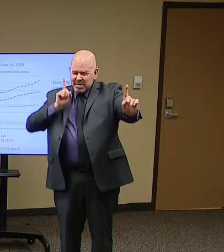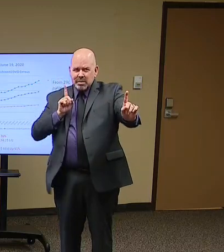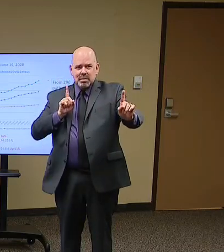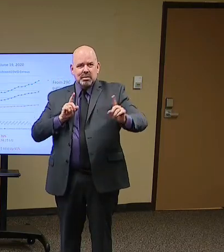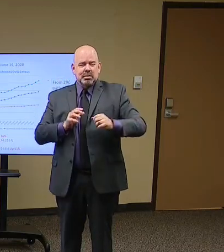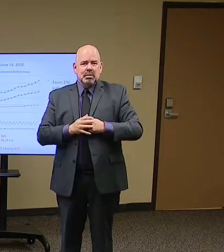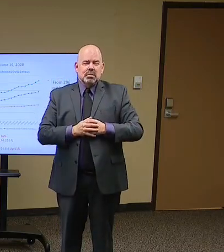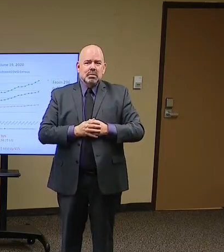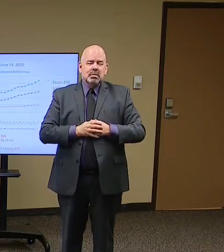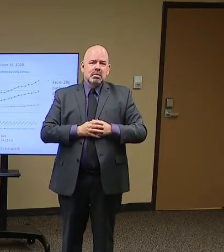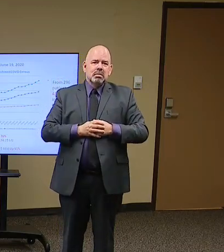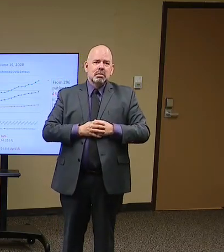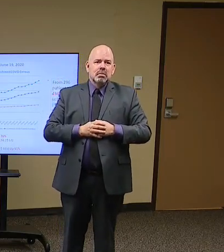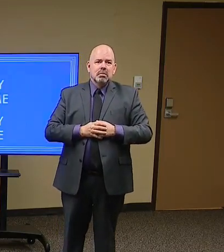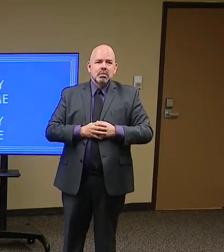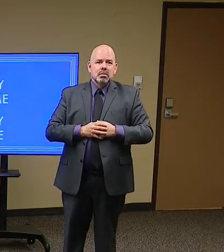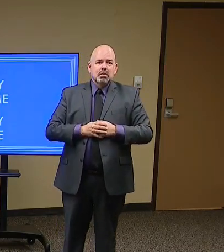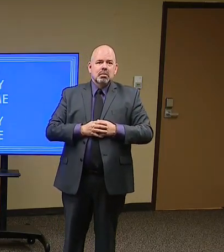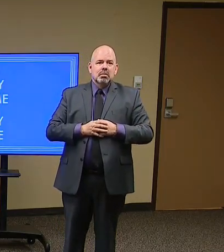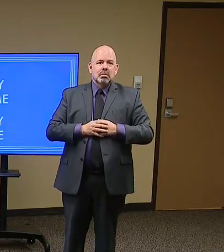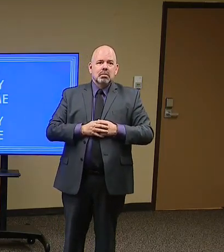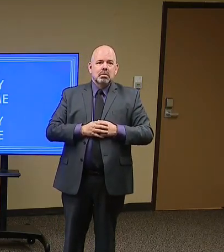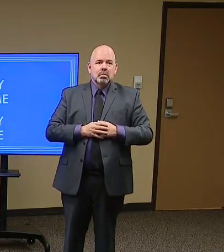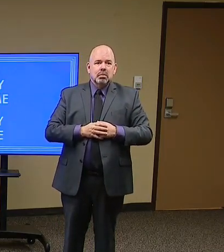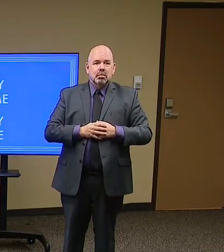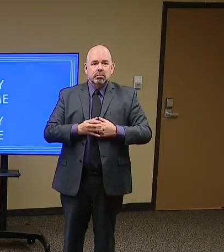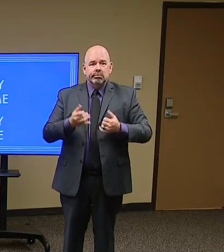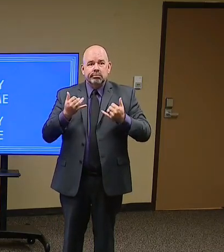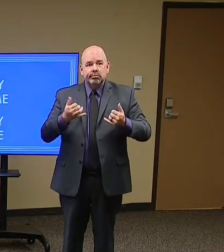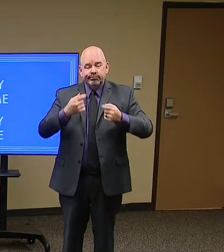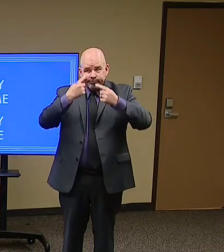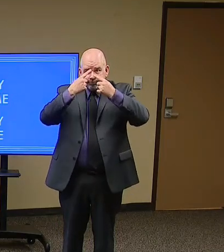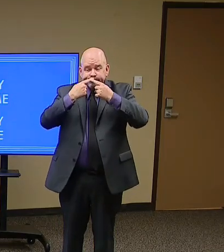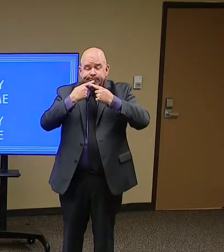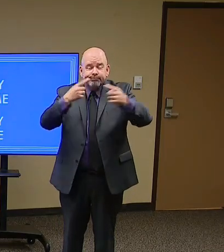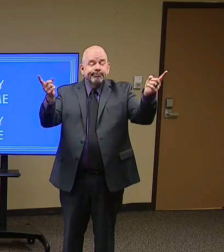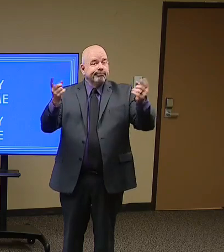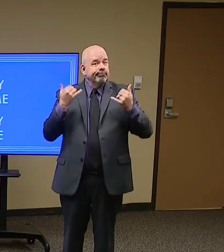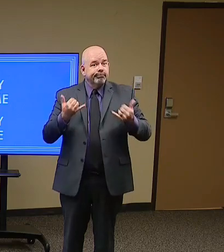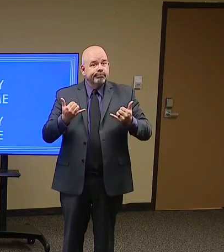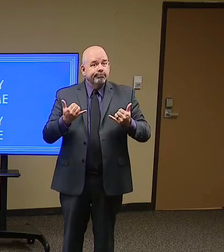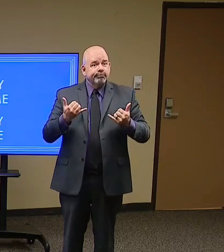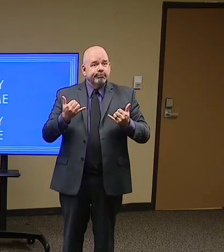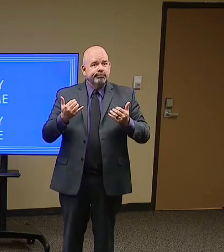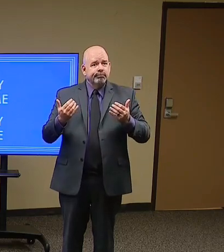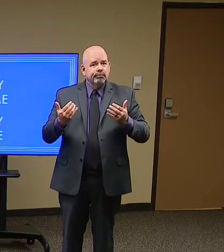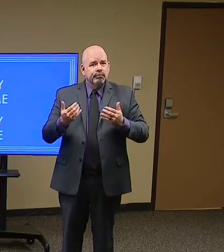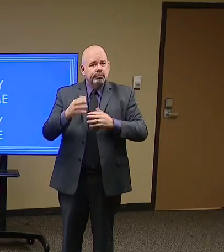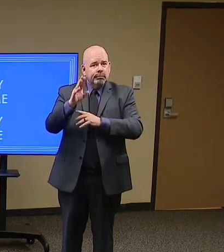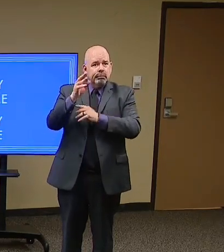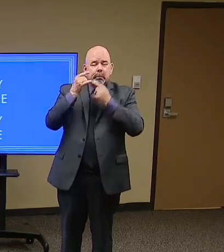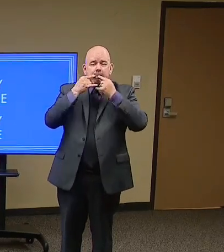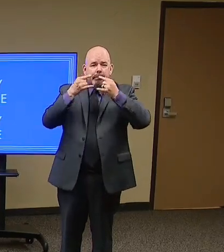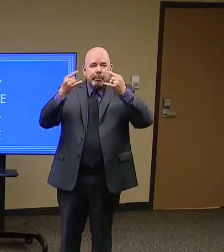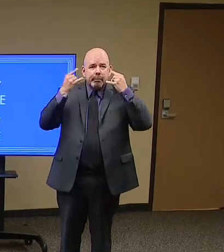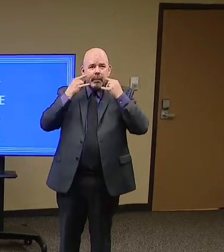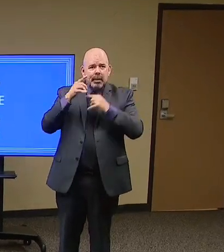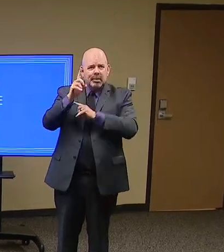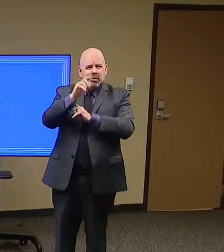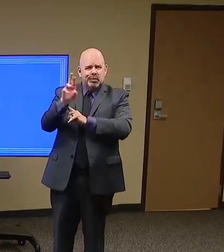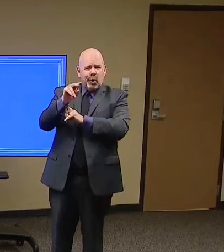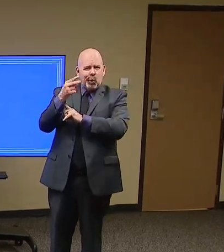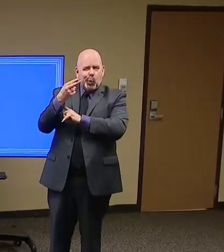policy. So, and Phil will have more on the impact of the rise in hospitalizations.